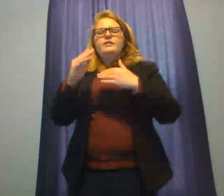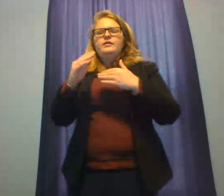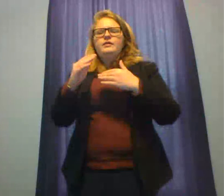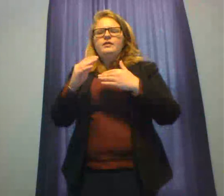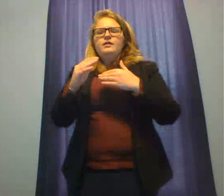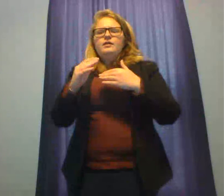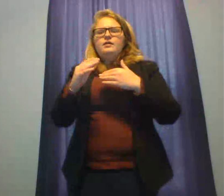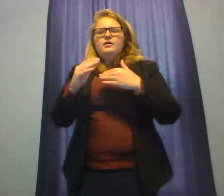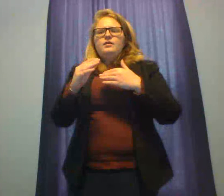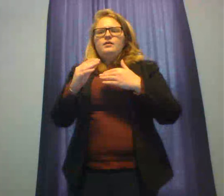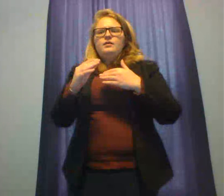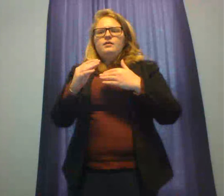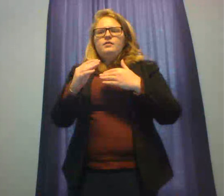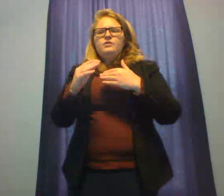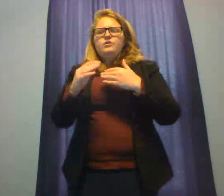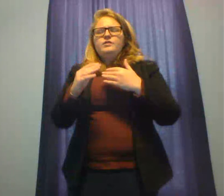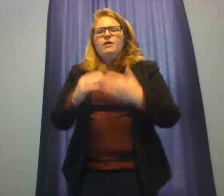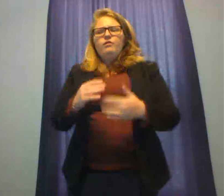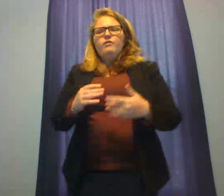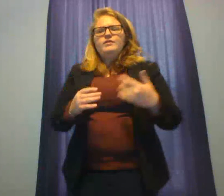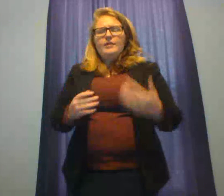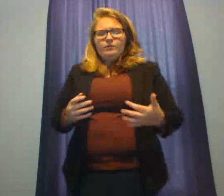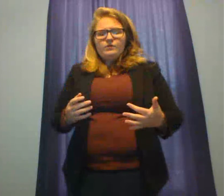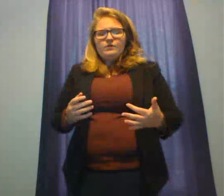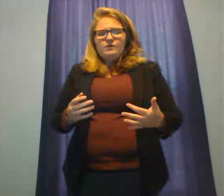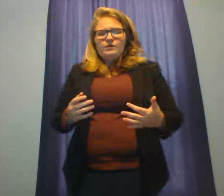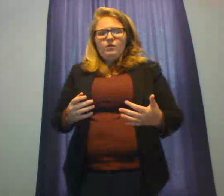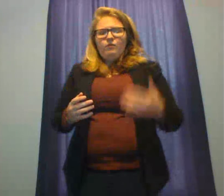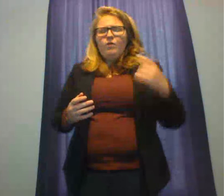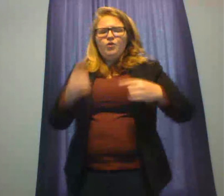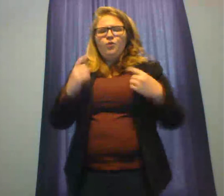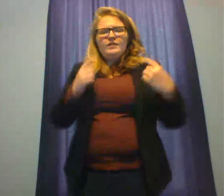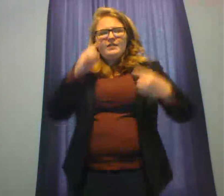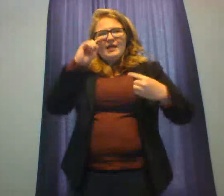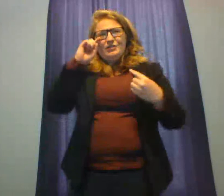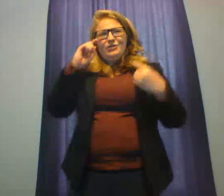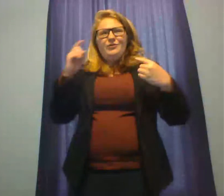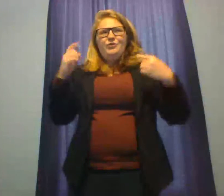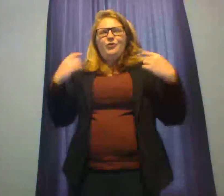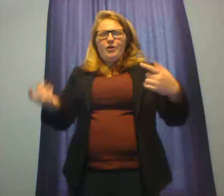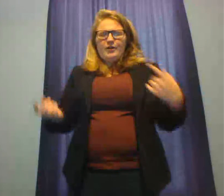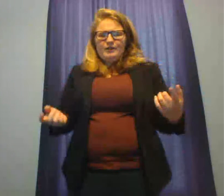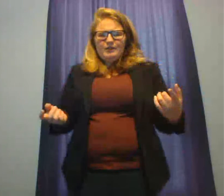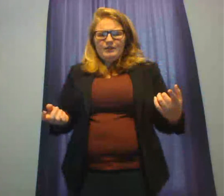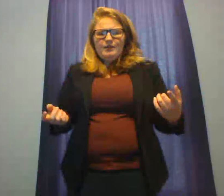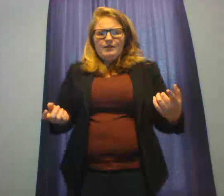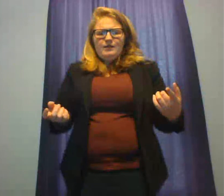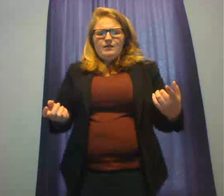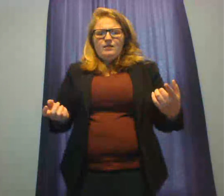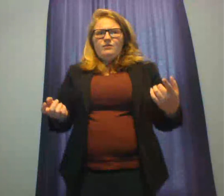to yourself of examples of what you want to say to your audience. Because if